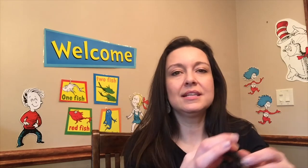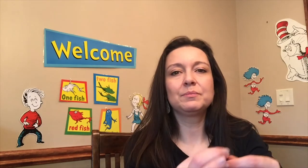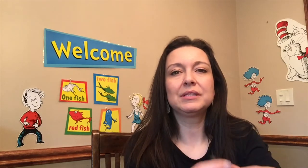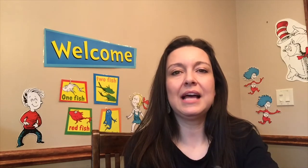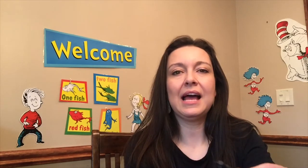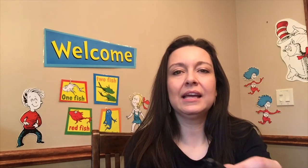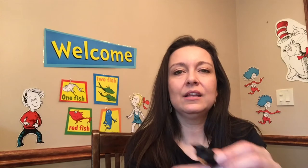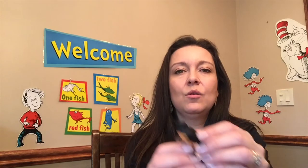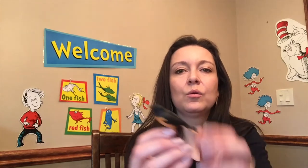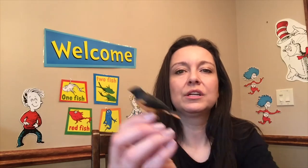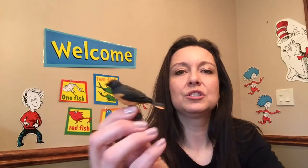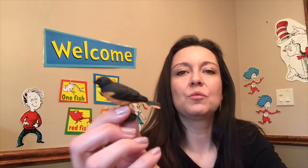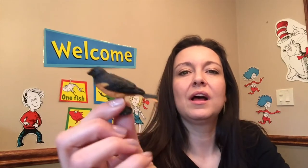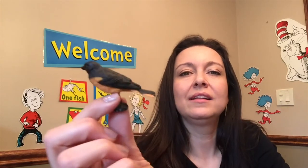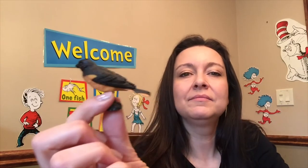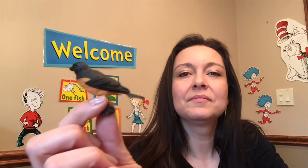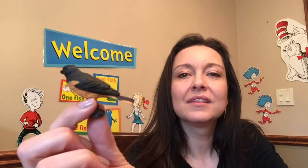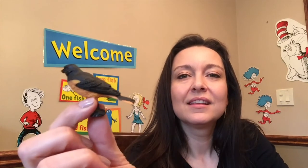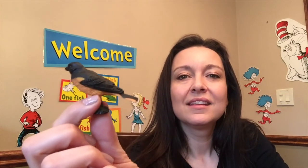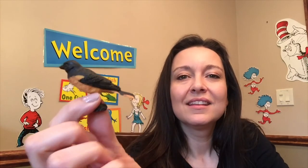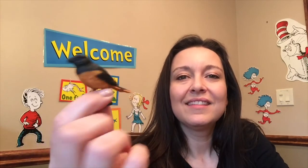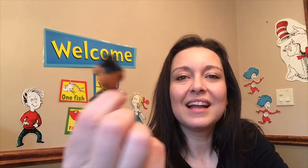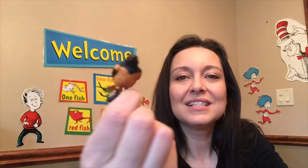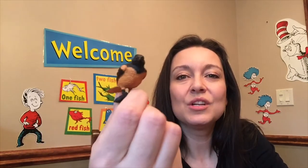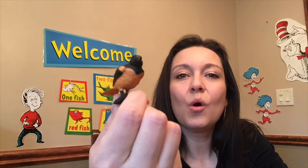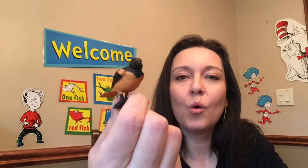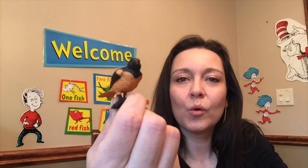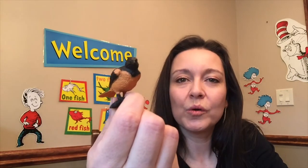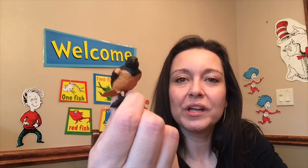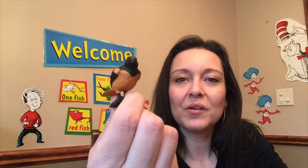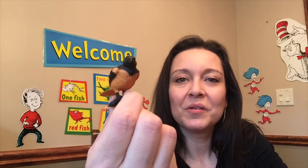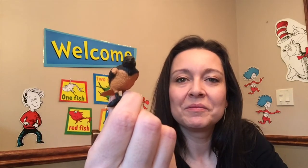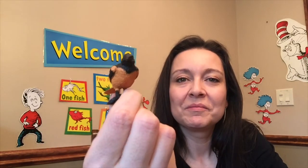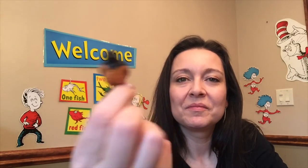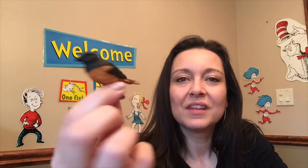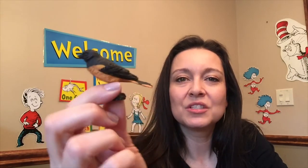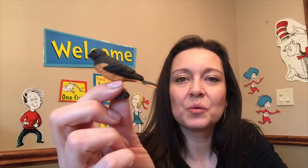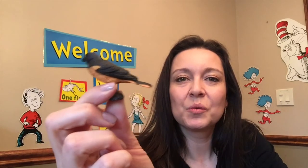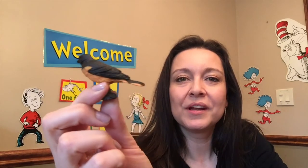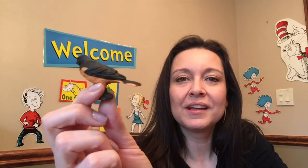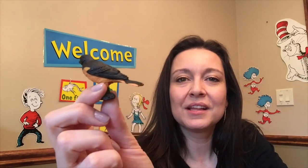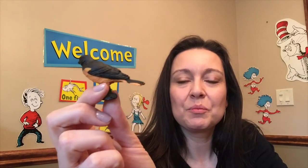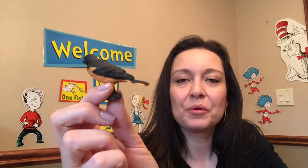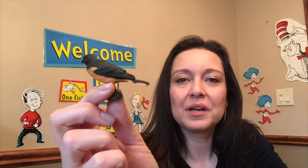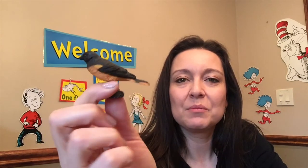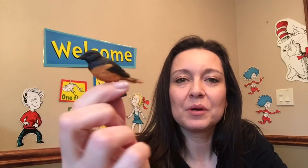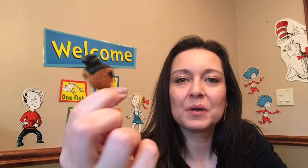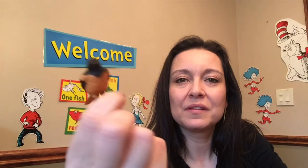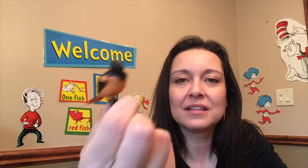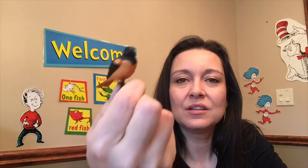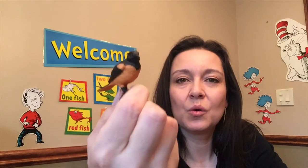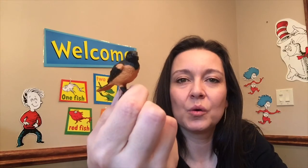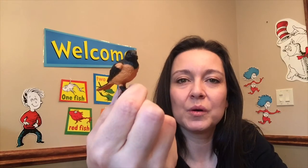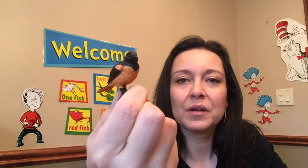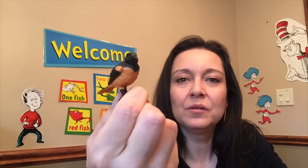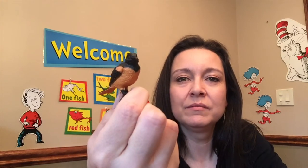this black and orange one that is an aureole it's a really pretty bird that's an aureole